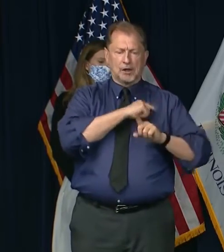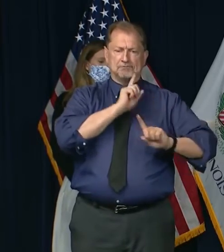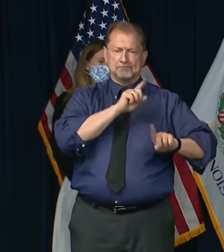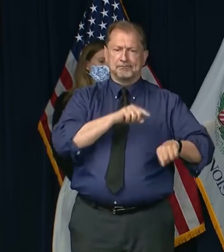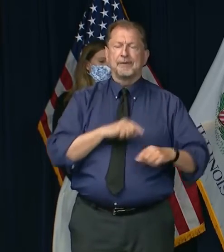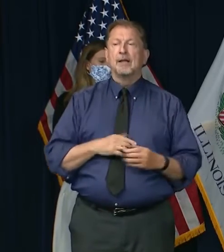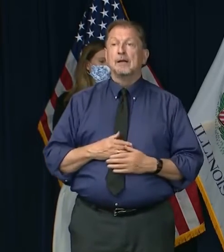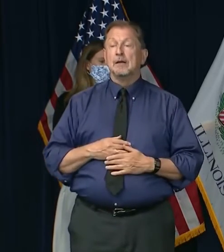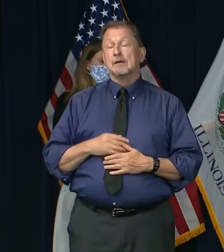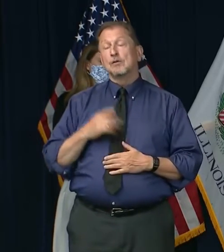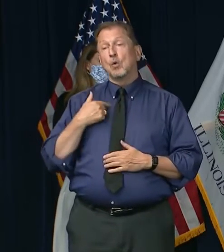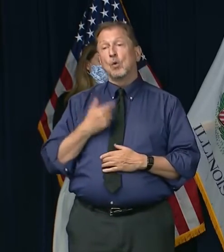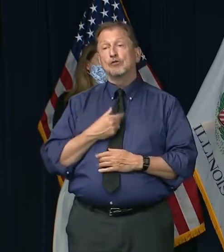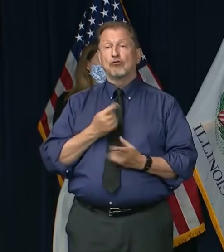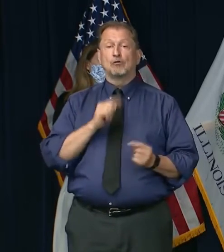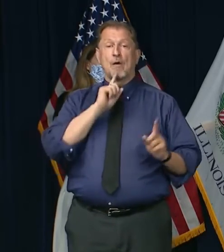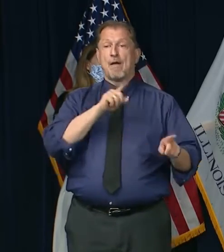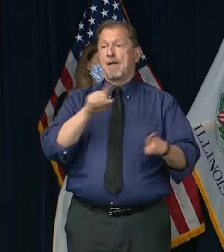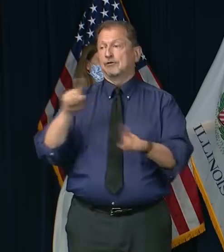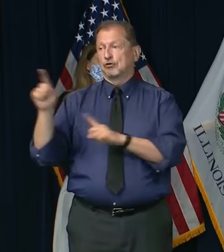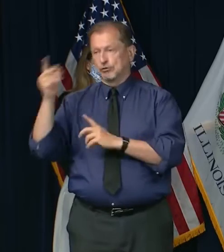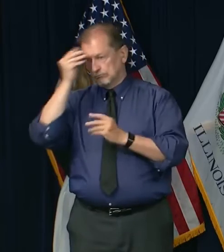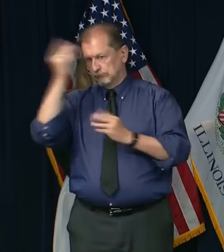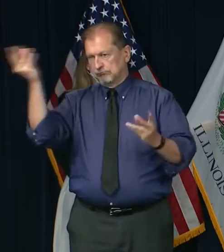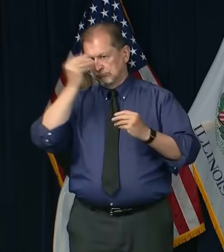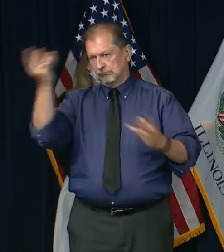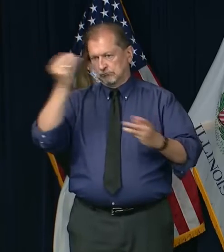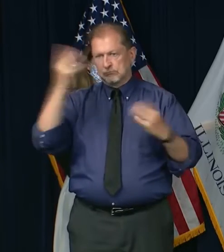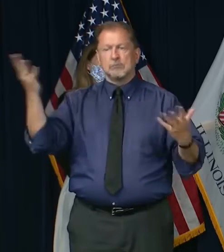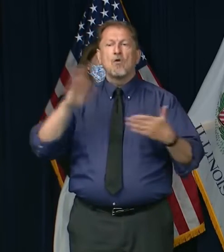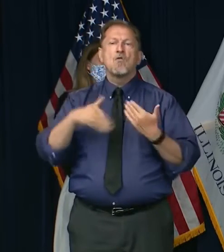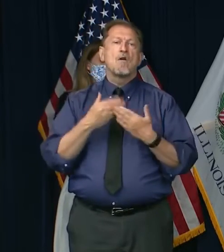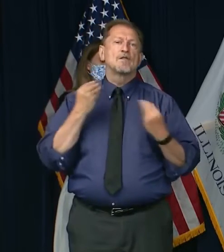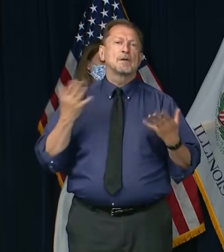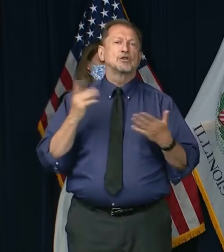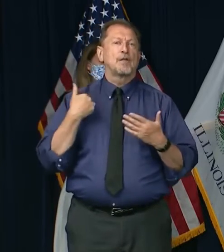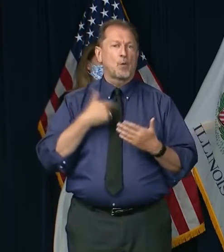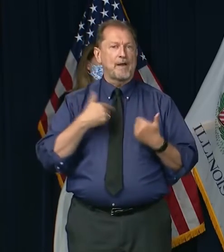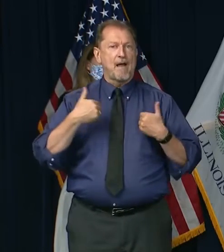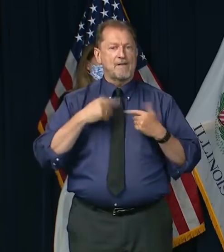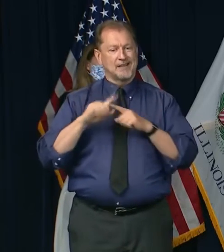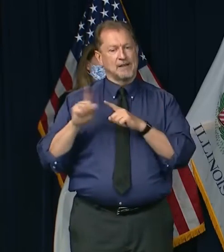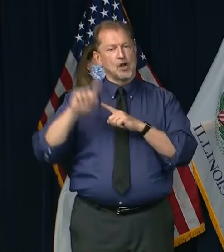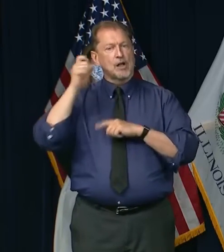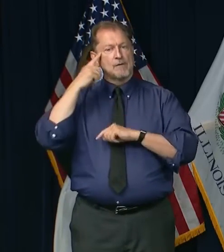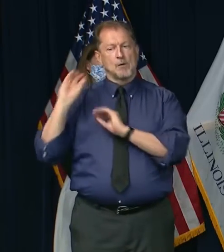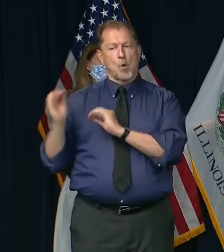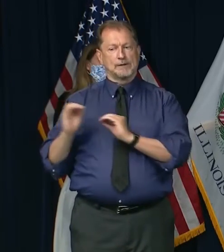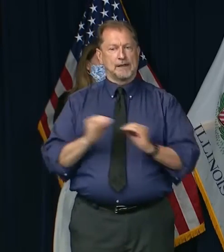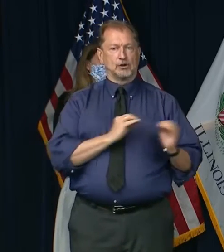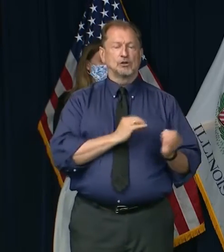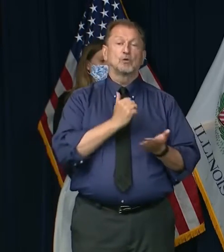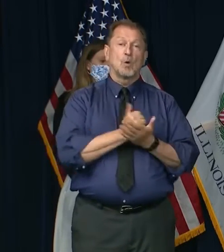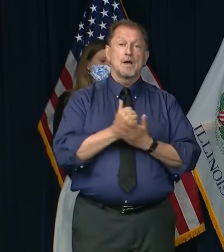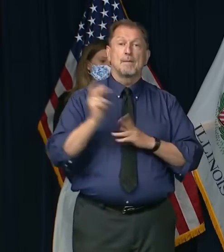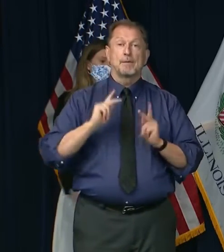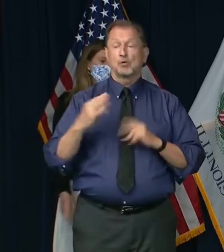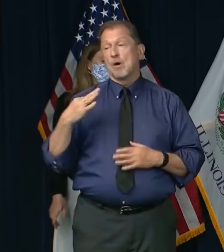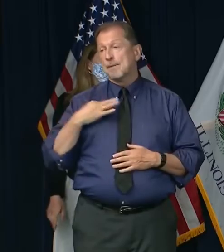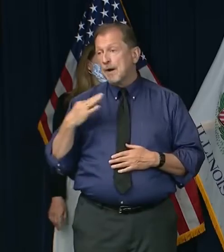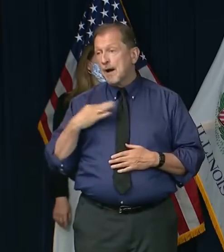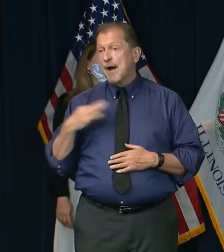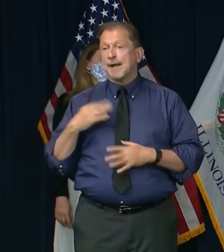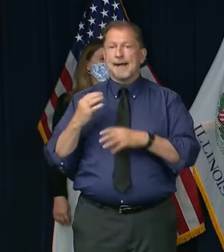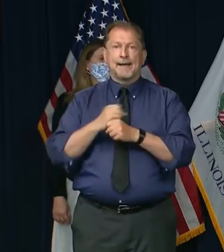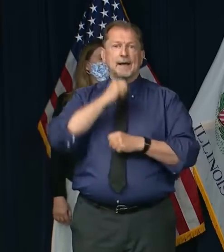I've made available to everybody all the data that we have about the work that we're doing to make it easier for people to apply for and get